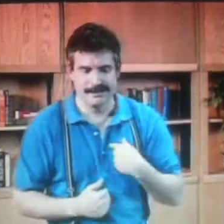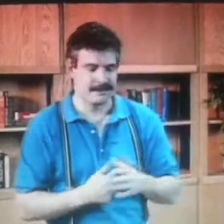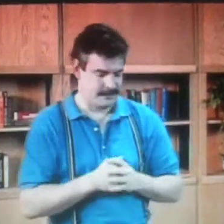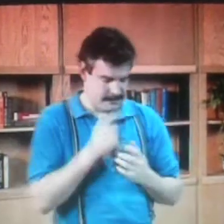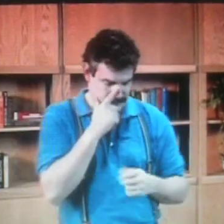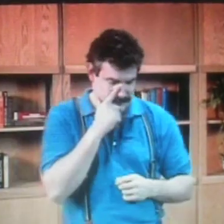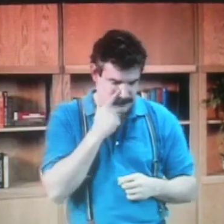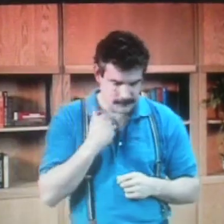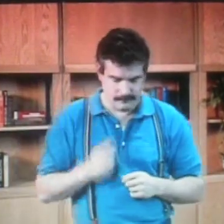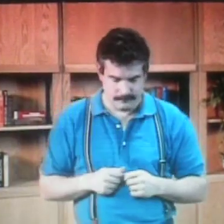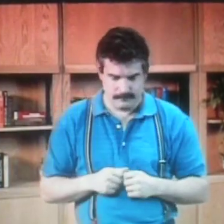experience for me.